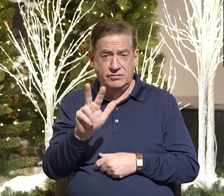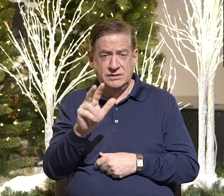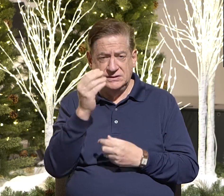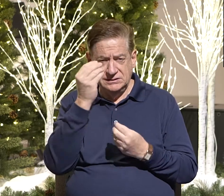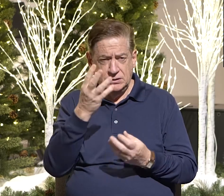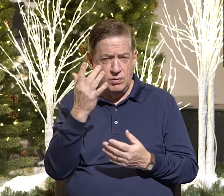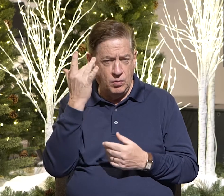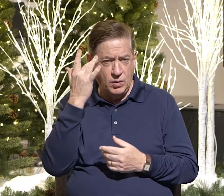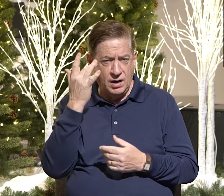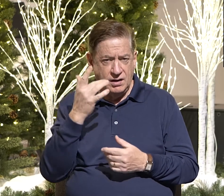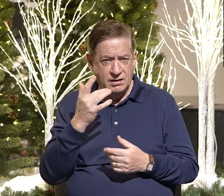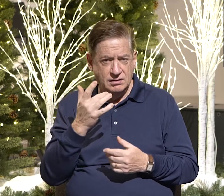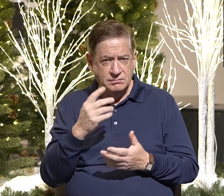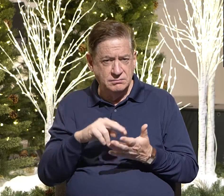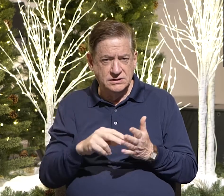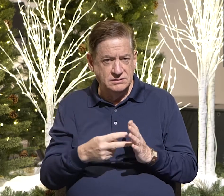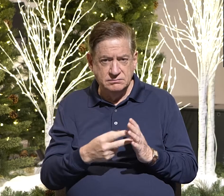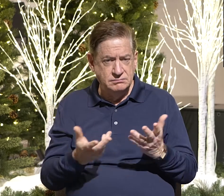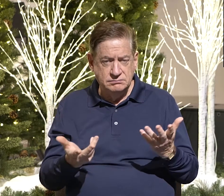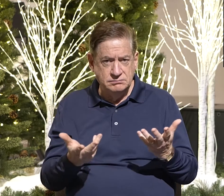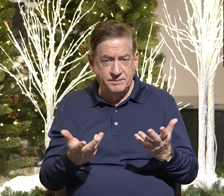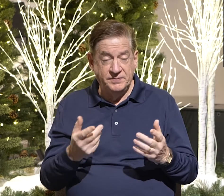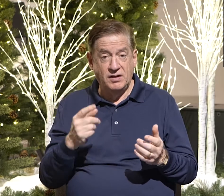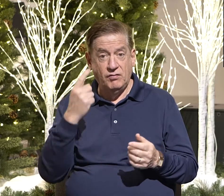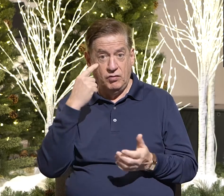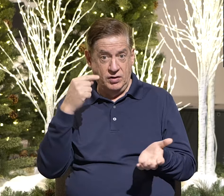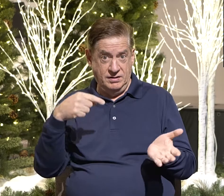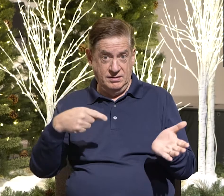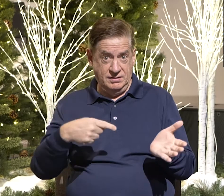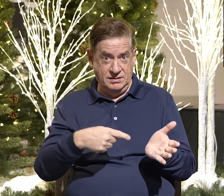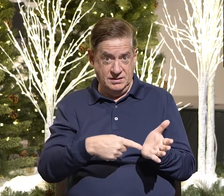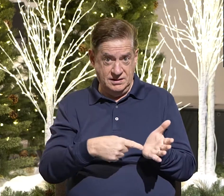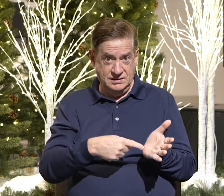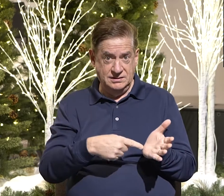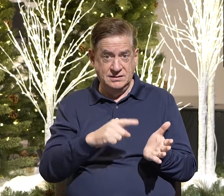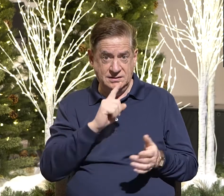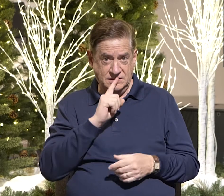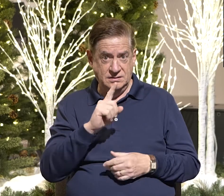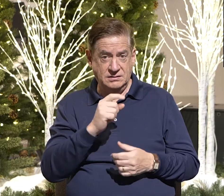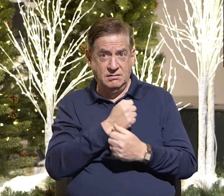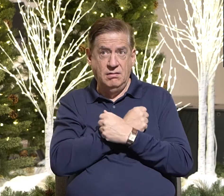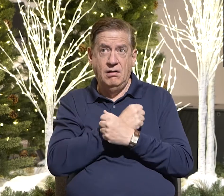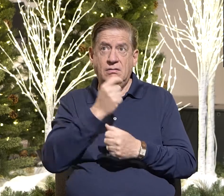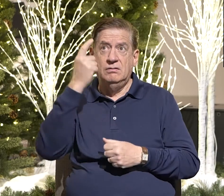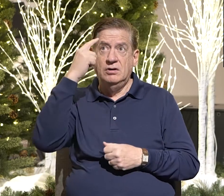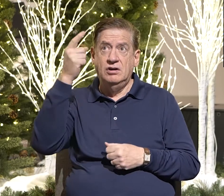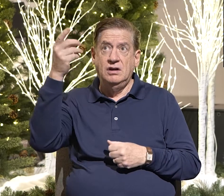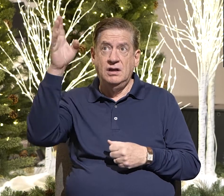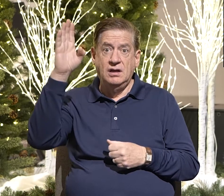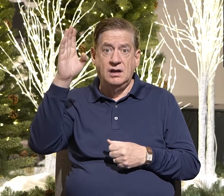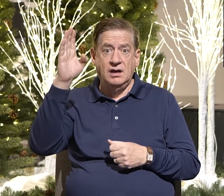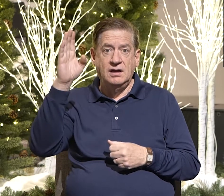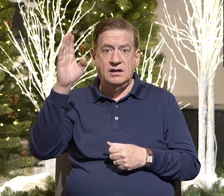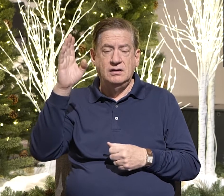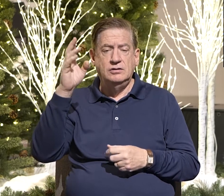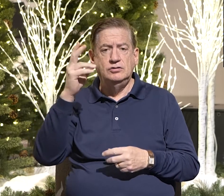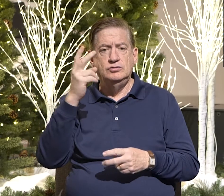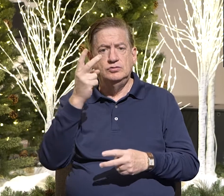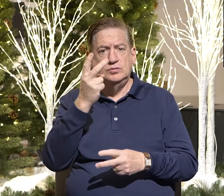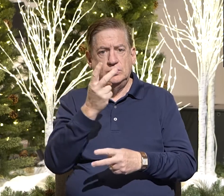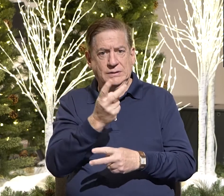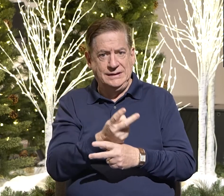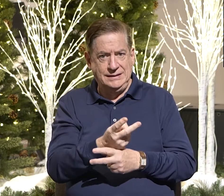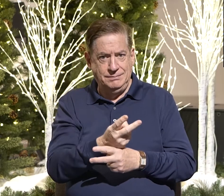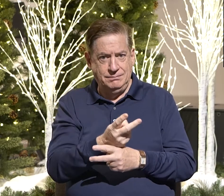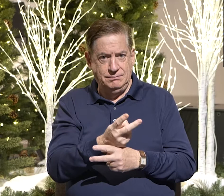For this is love for God, to keep his